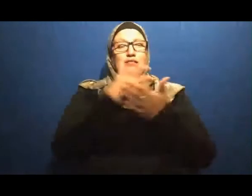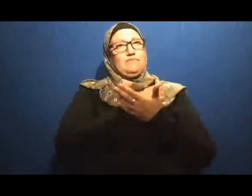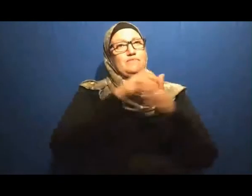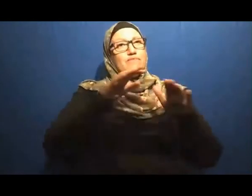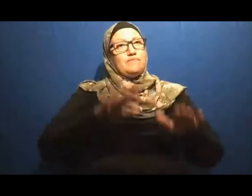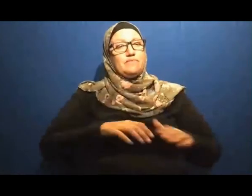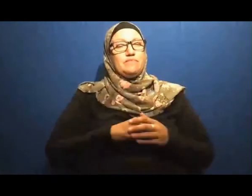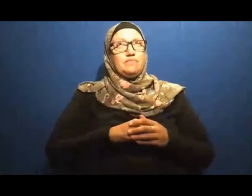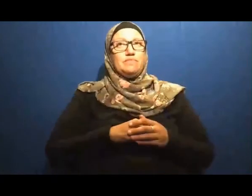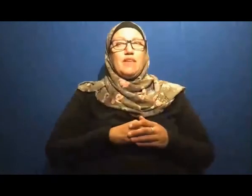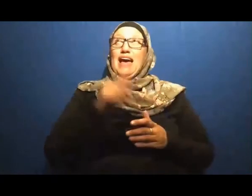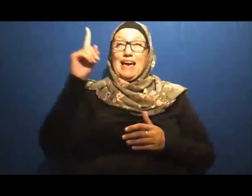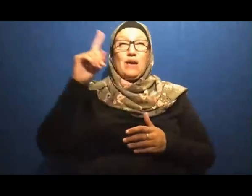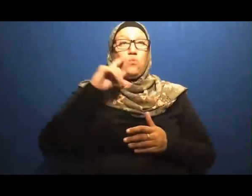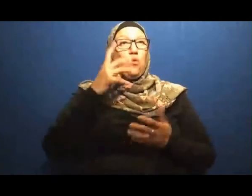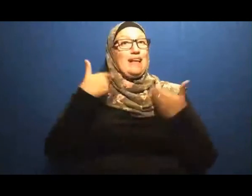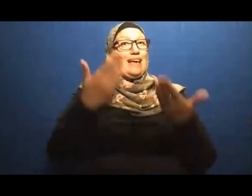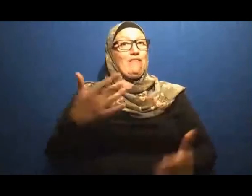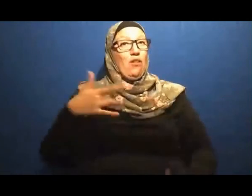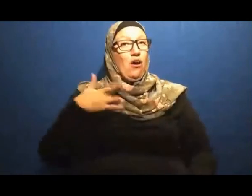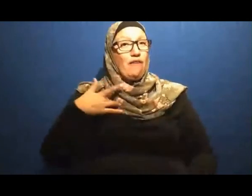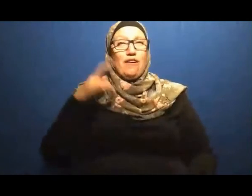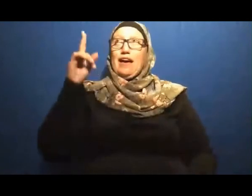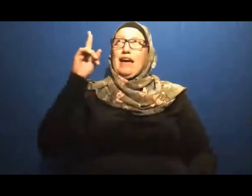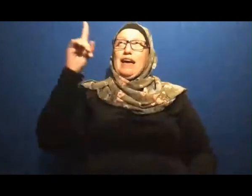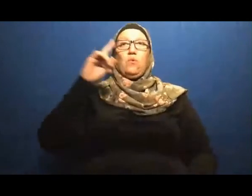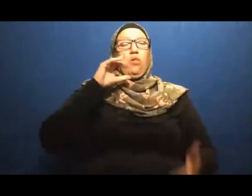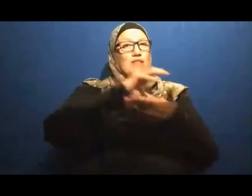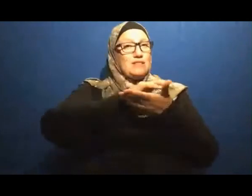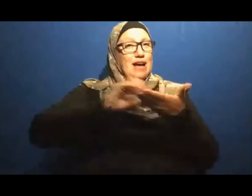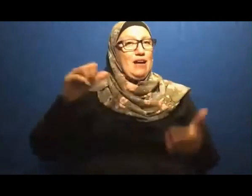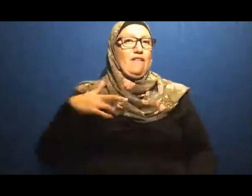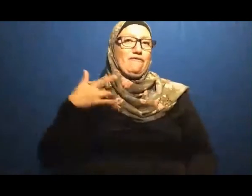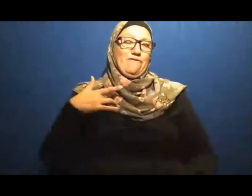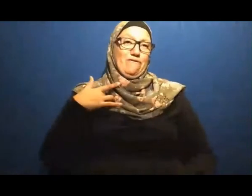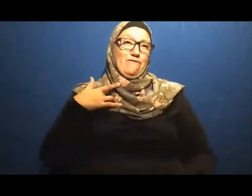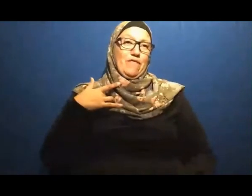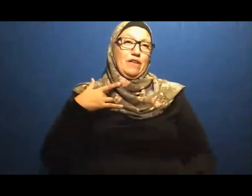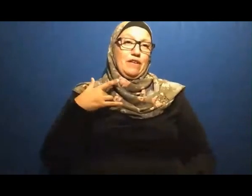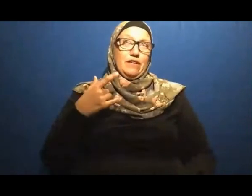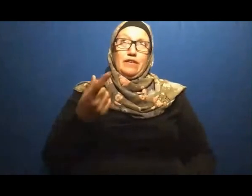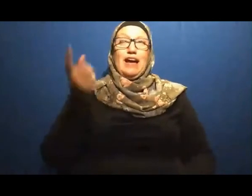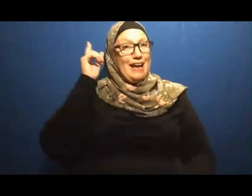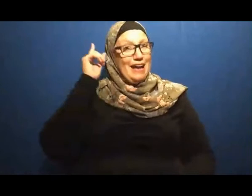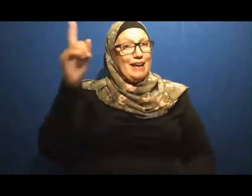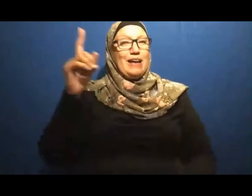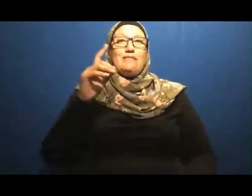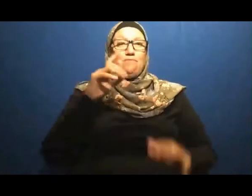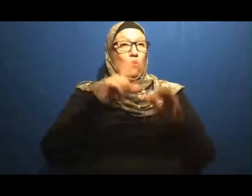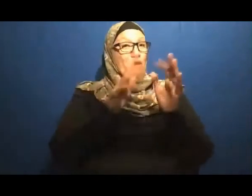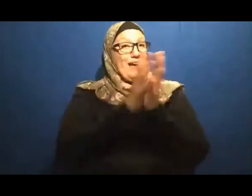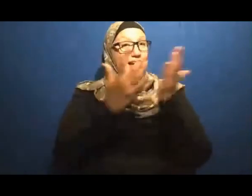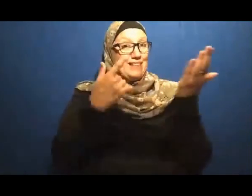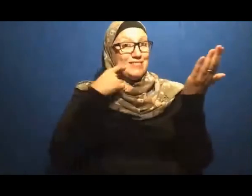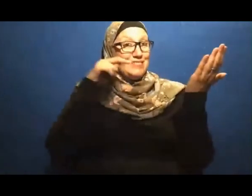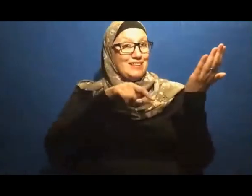is the one Who causes Yuhyi Causes life Gives life And takes the life And causes death However